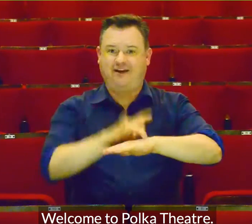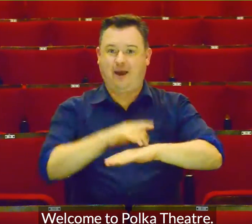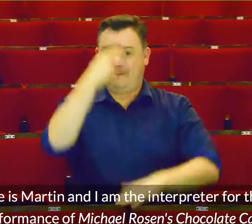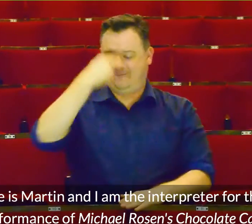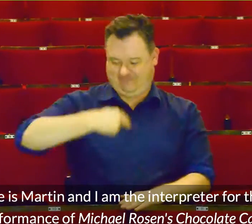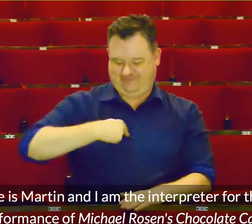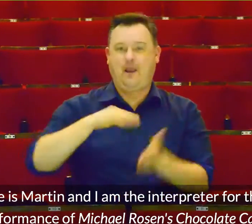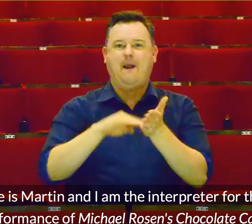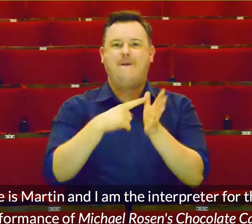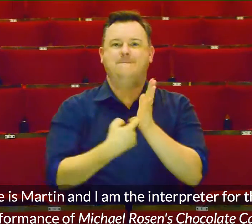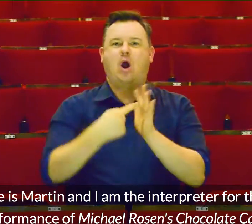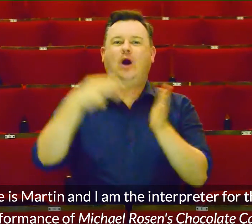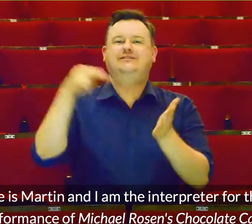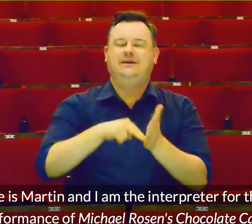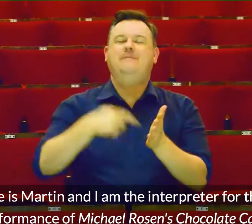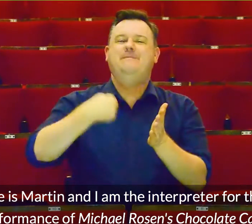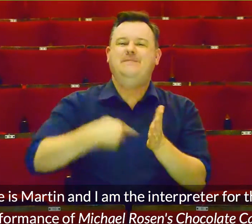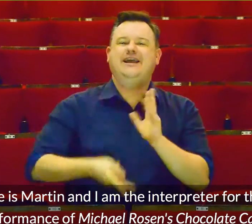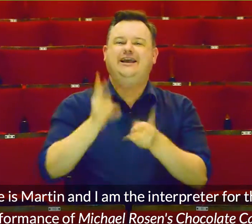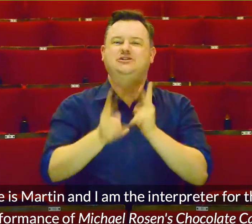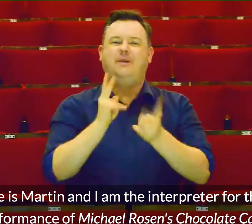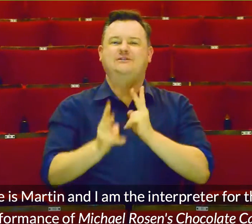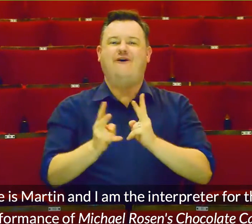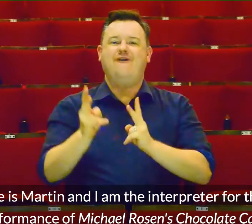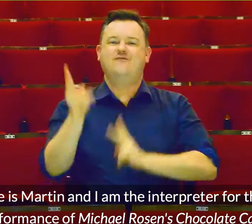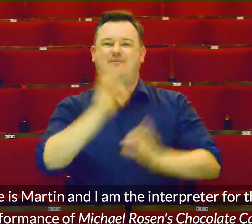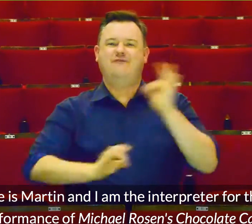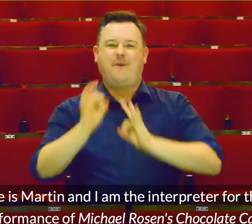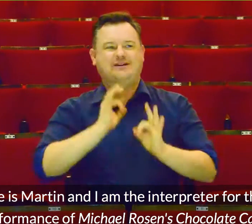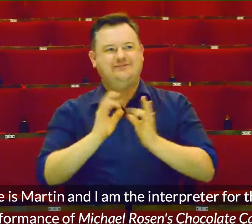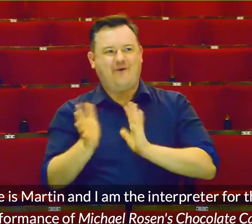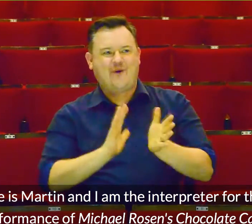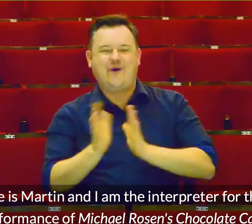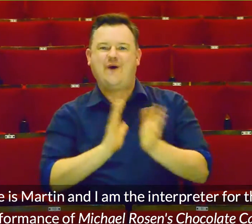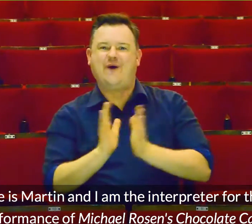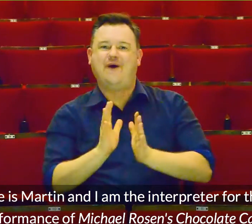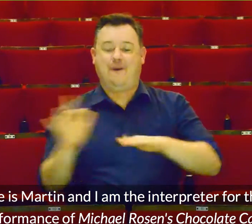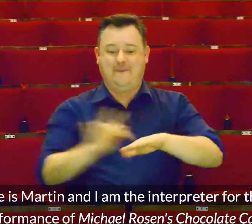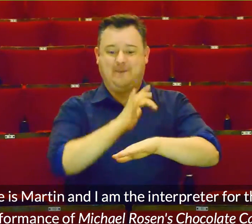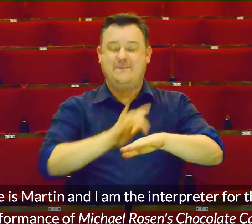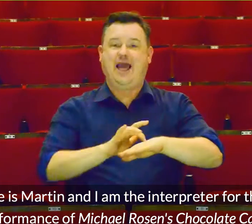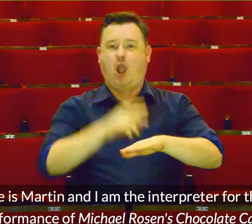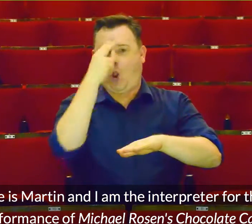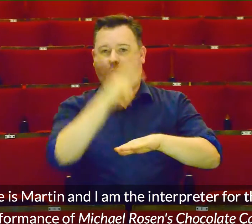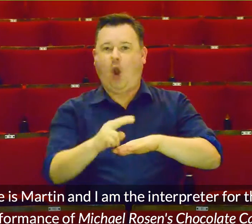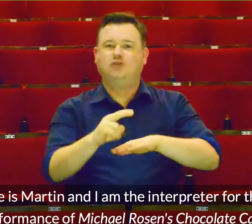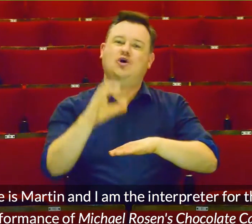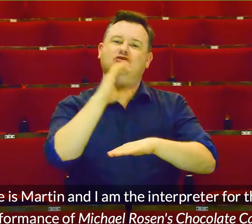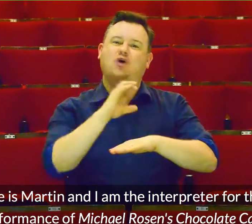My name is Martin, and I am the interpreter for the signed performance of Michael Rosen's Chocolate